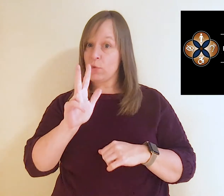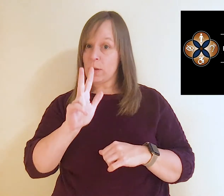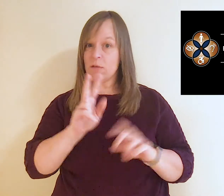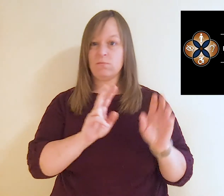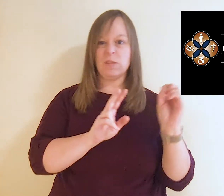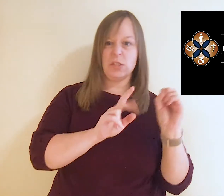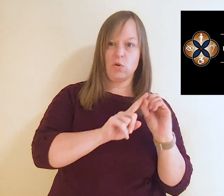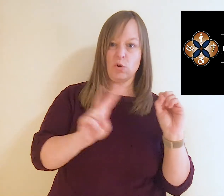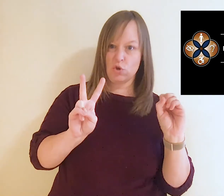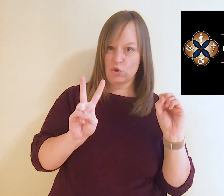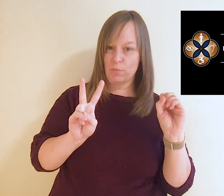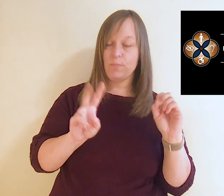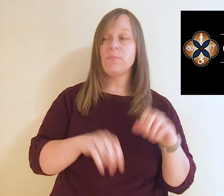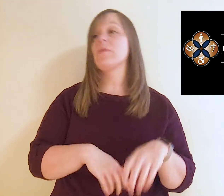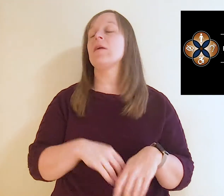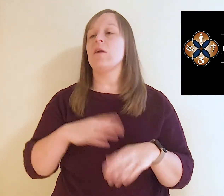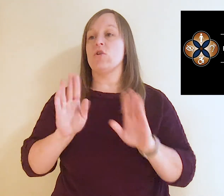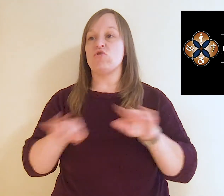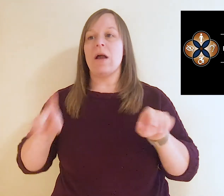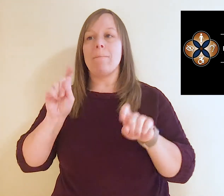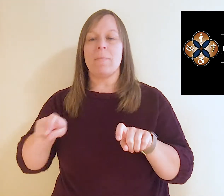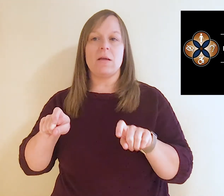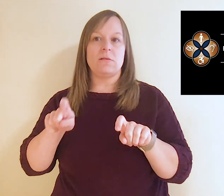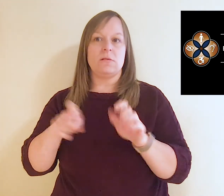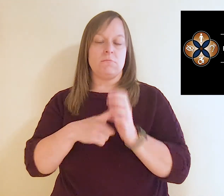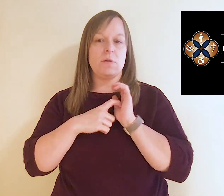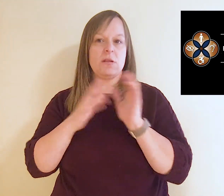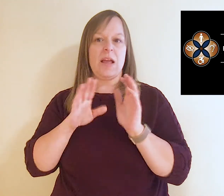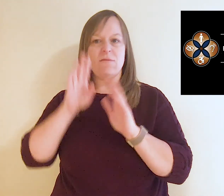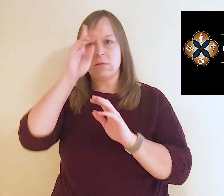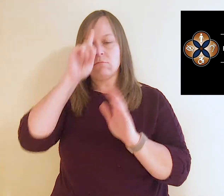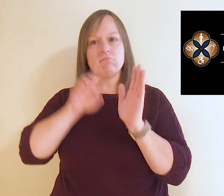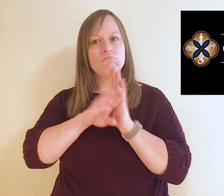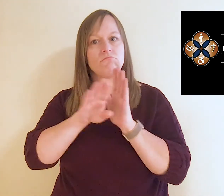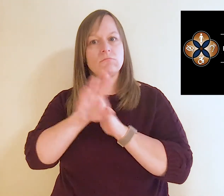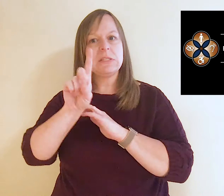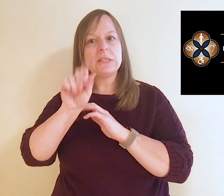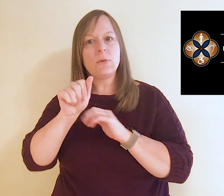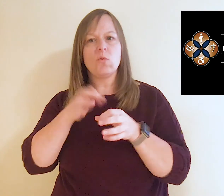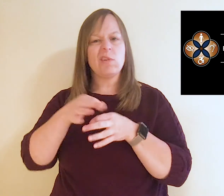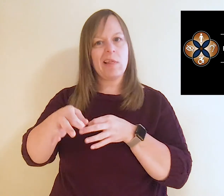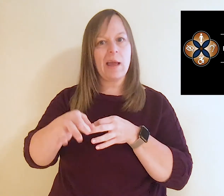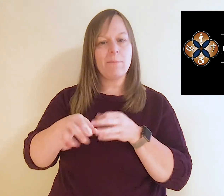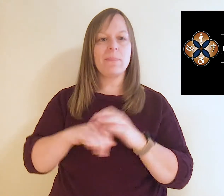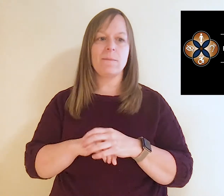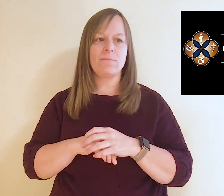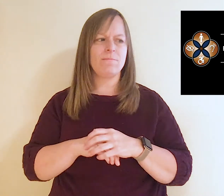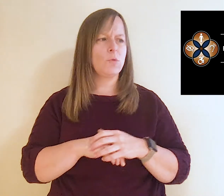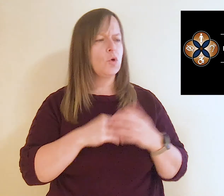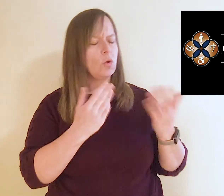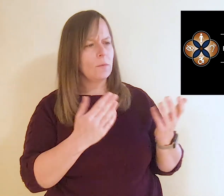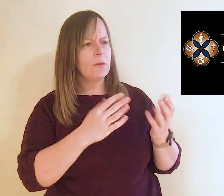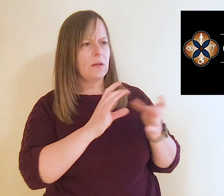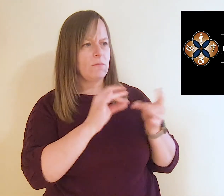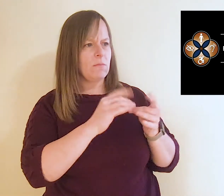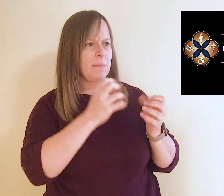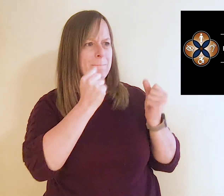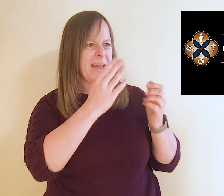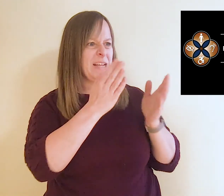years old, so ages zero to two, and your child must have a developmental disability or delay. And so, as we said, many